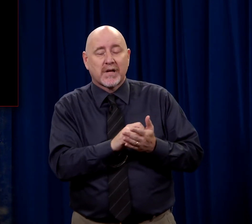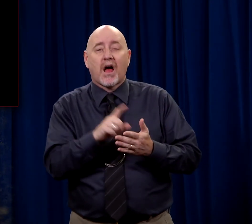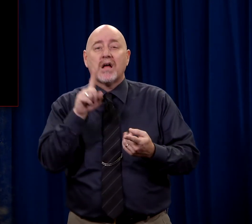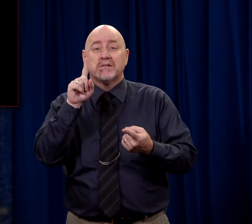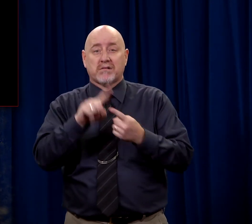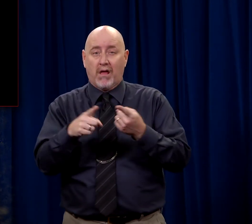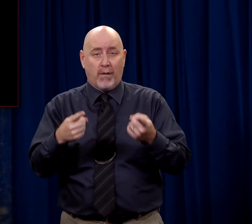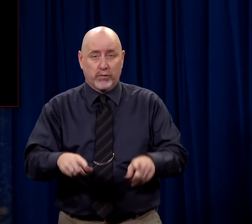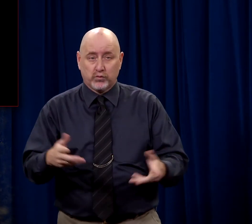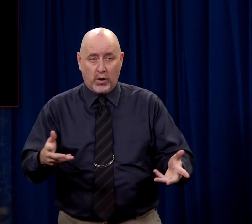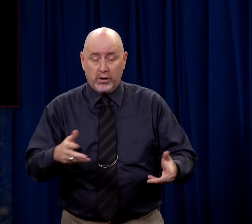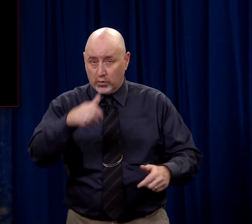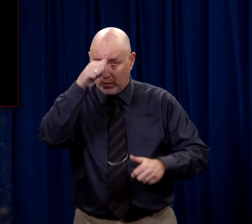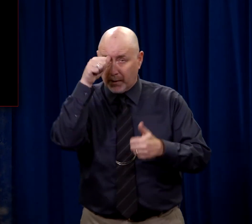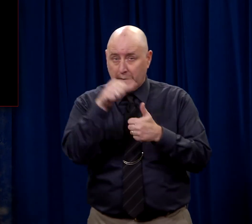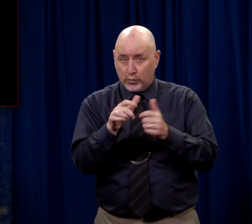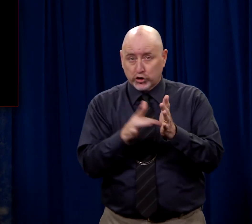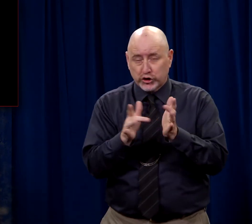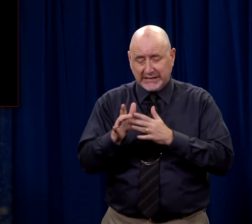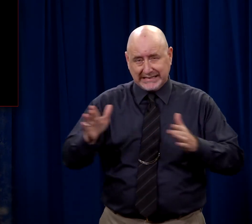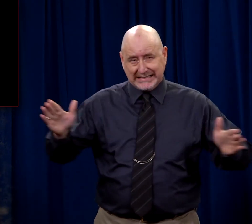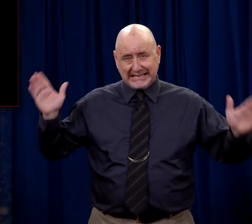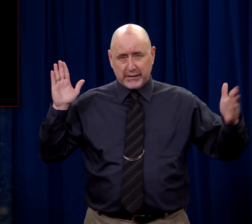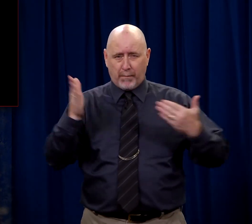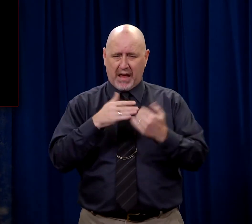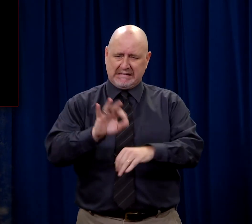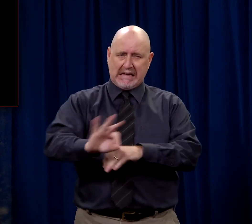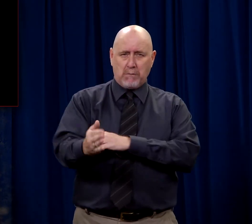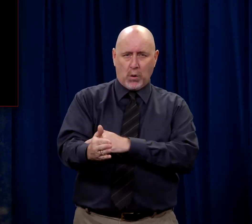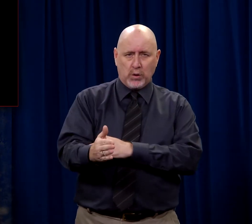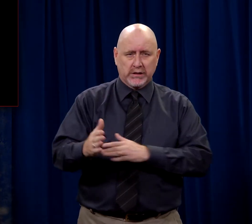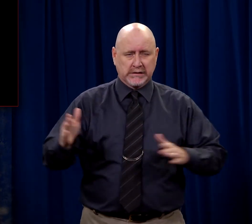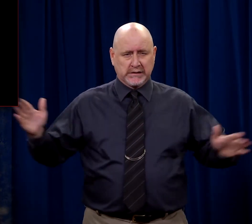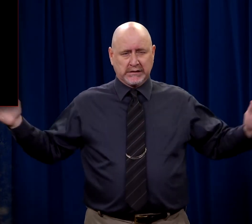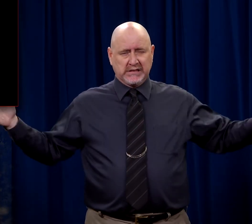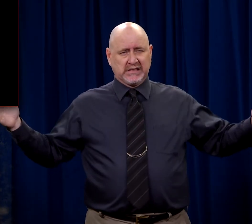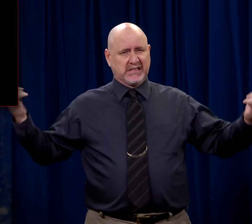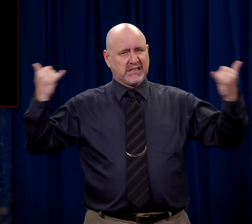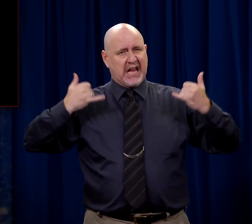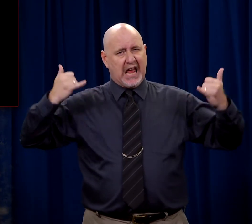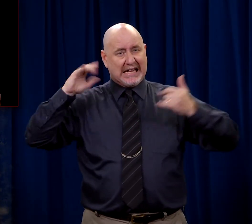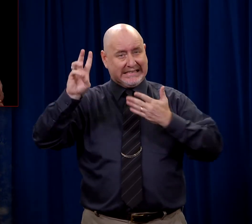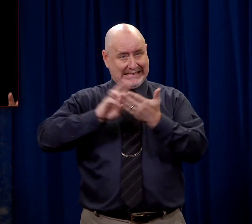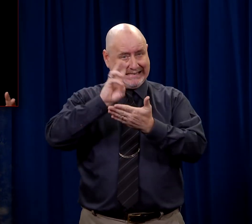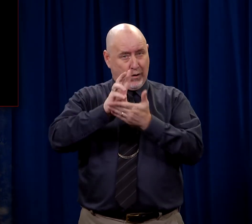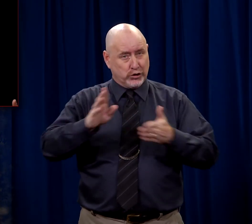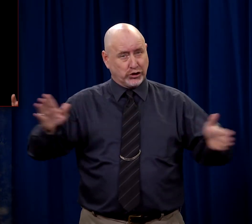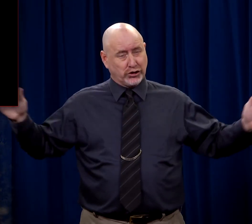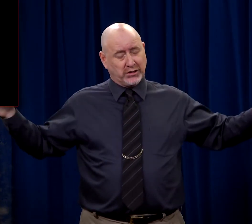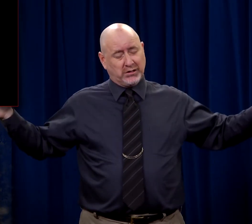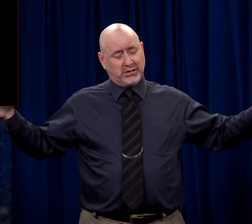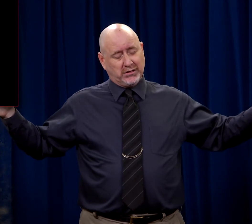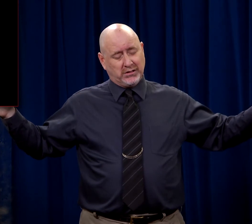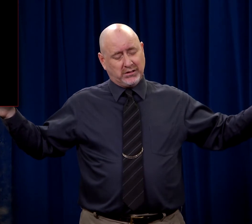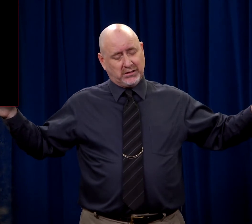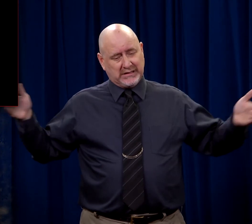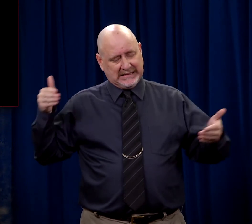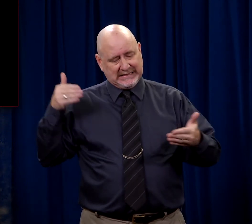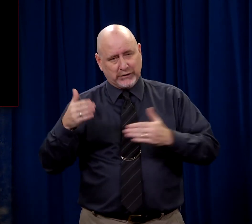But then this happens. Now remember that Jesus was crucified about 9 o'clock in the morning and He's going to stay on the cross for 6 hours. We get